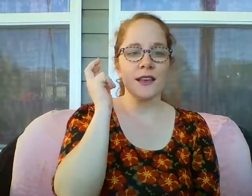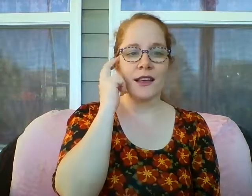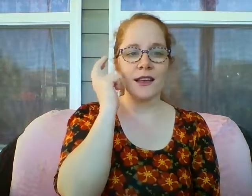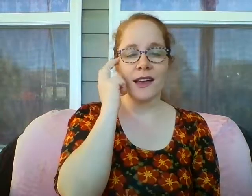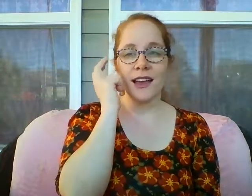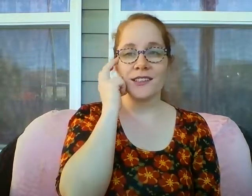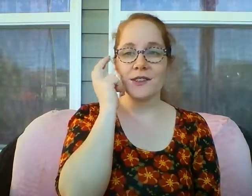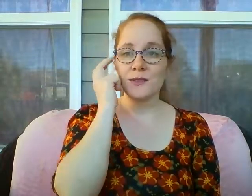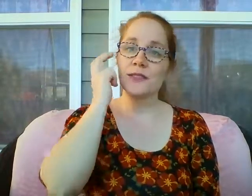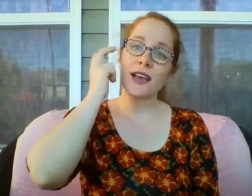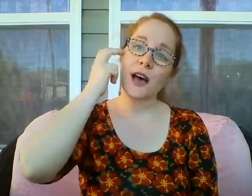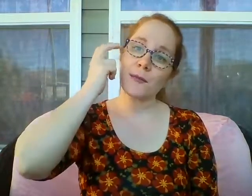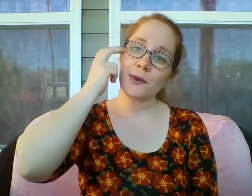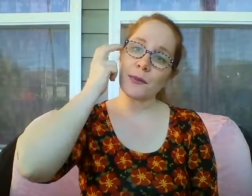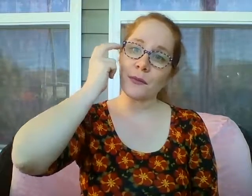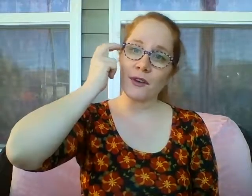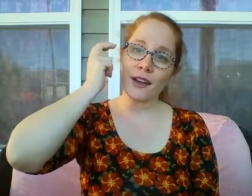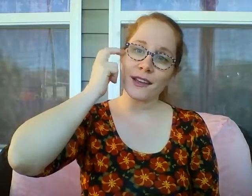I choose to humble my pride.